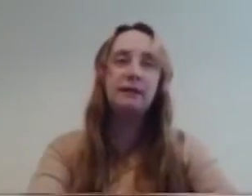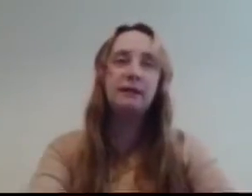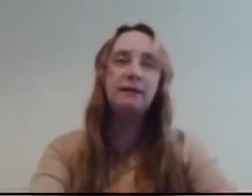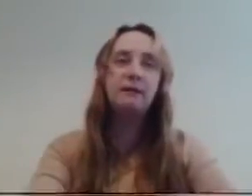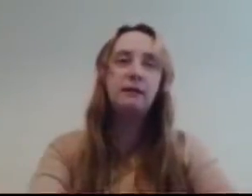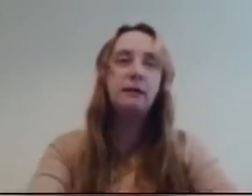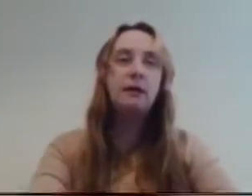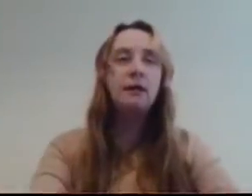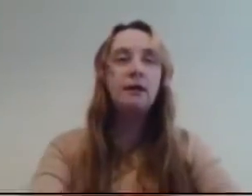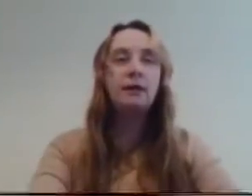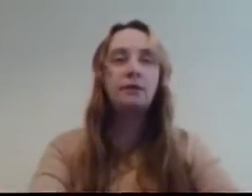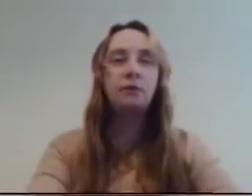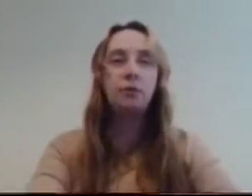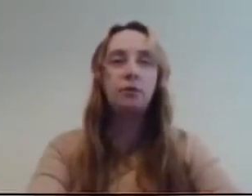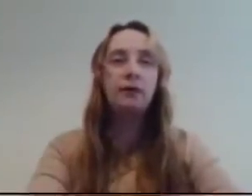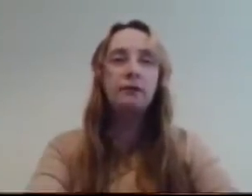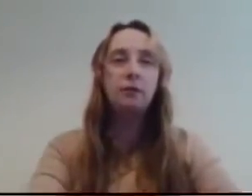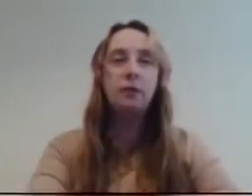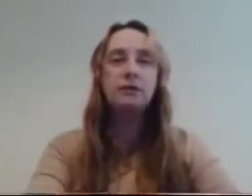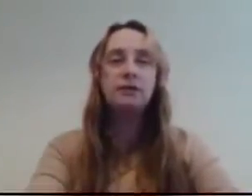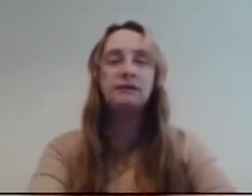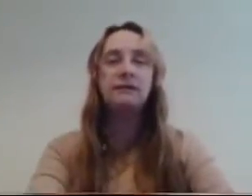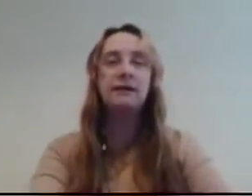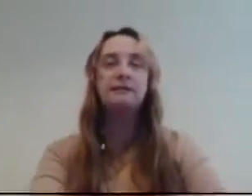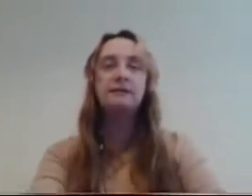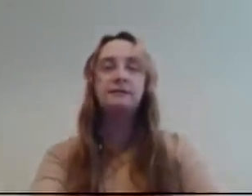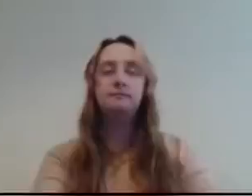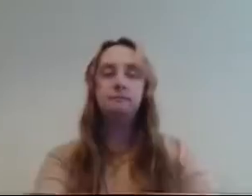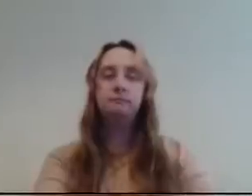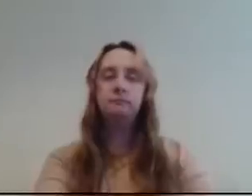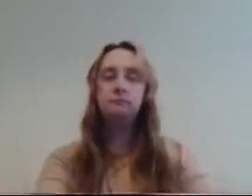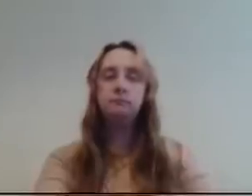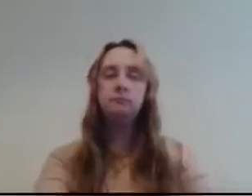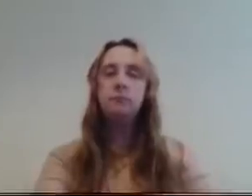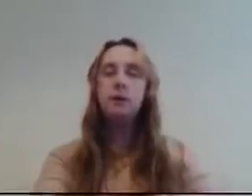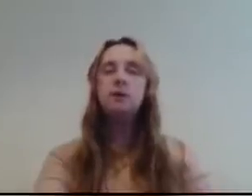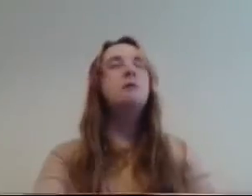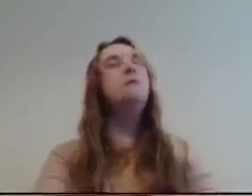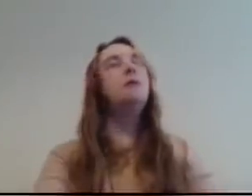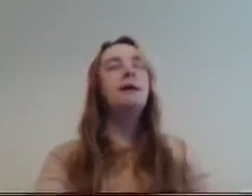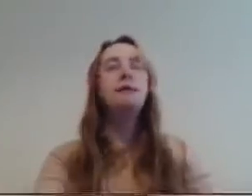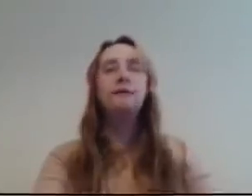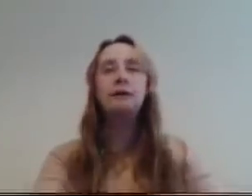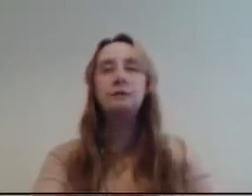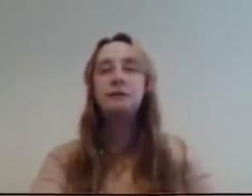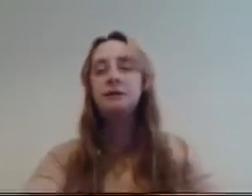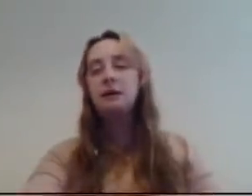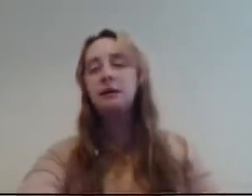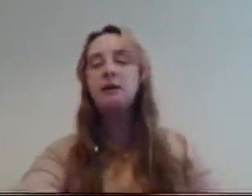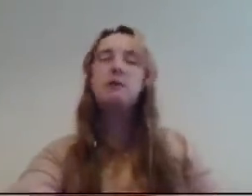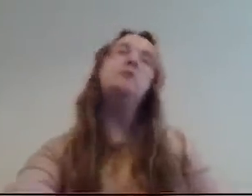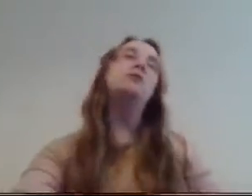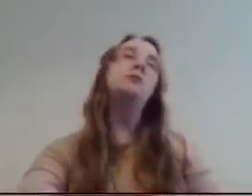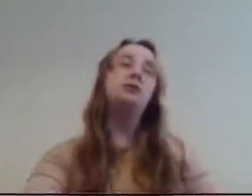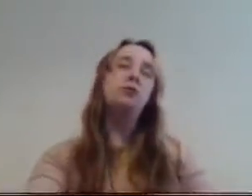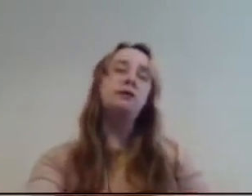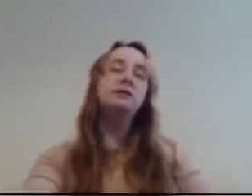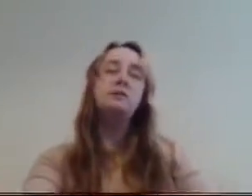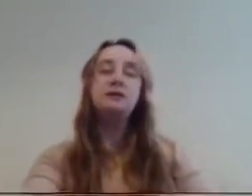10. That witch is inherited. But at the end of last week we saw Midoriya's